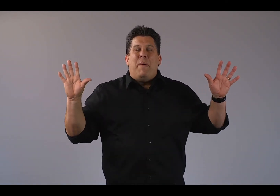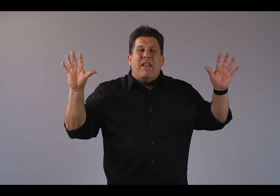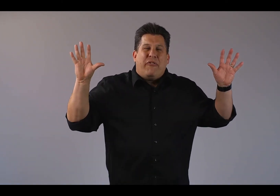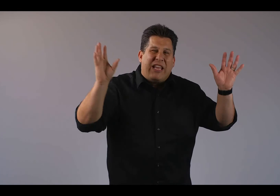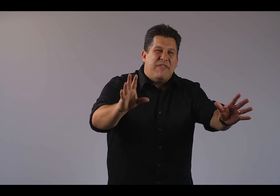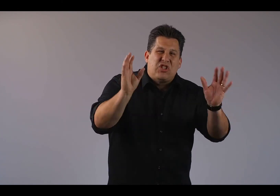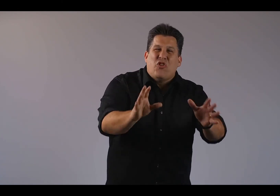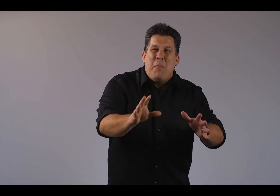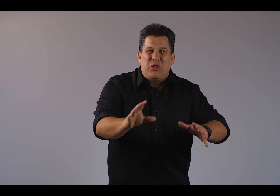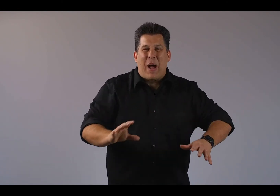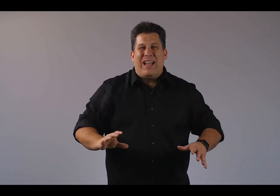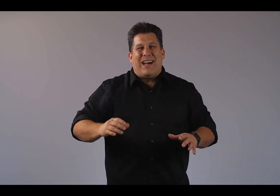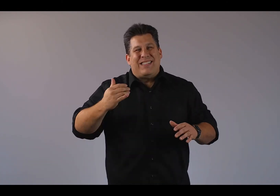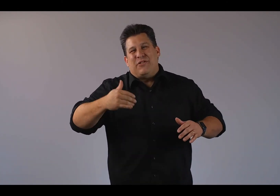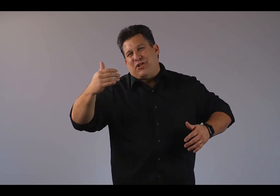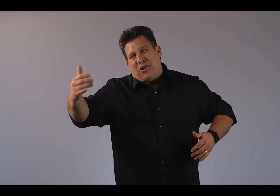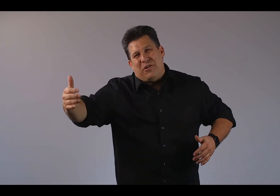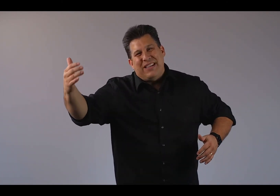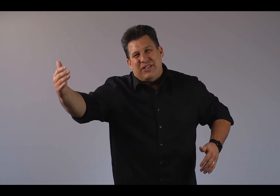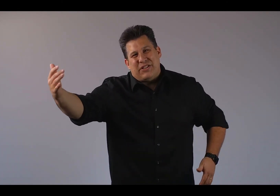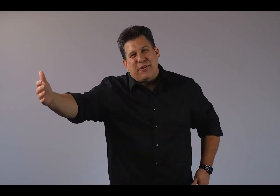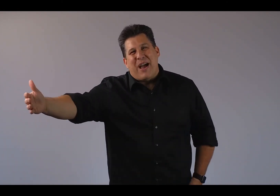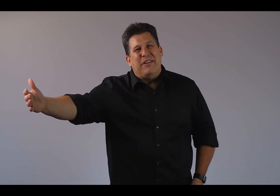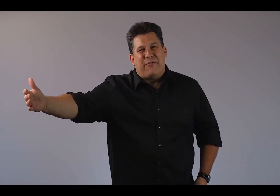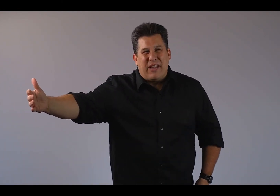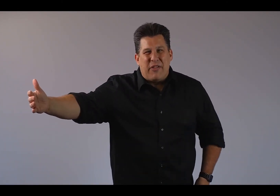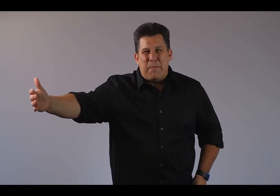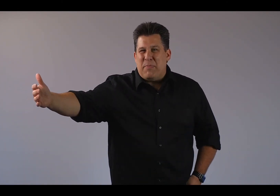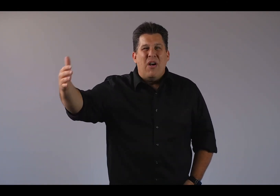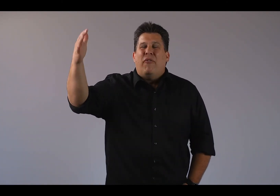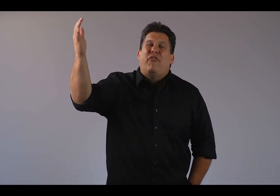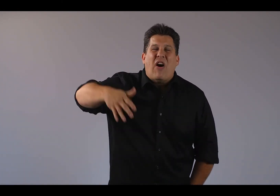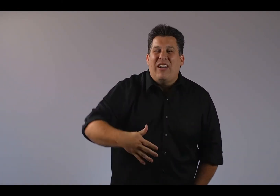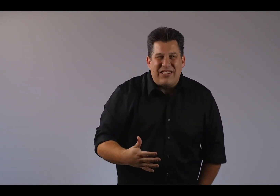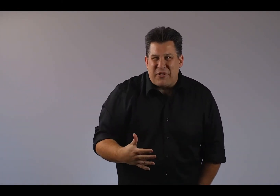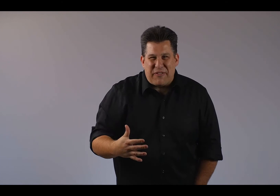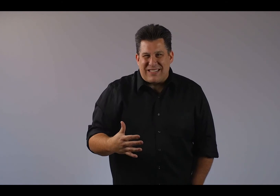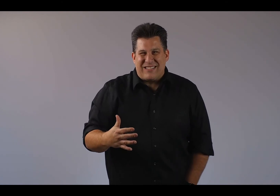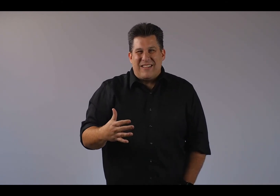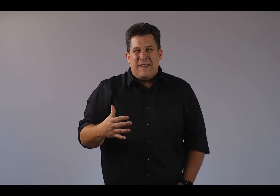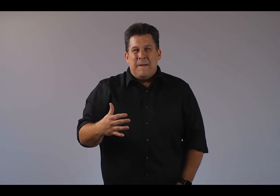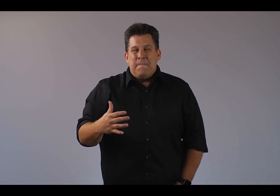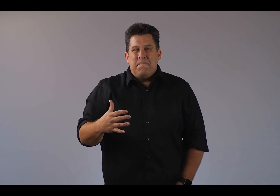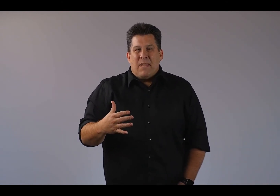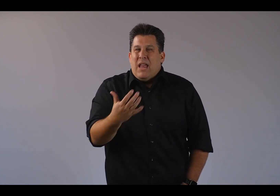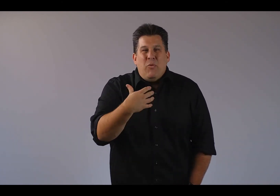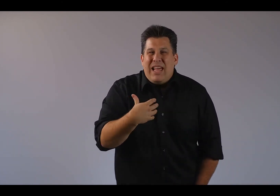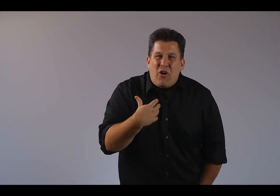been forgiven so much by God still struggle to turn around and to forgive other people for far lesser offenses? And we let our